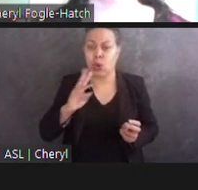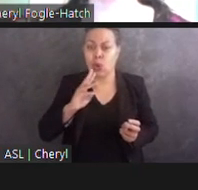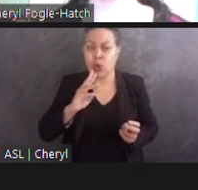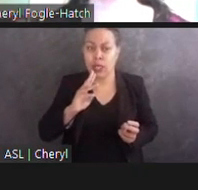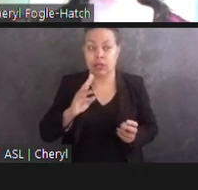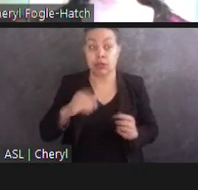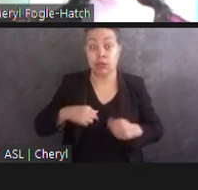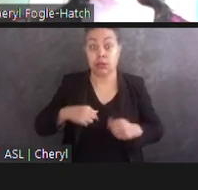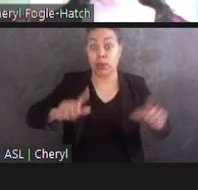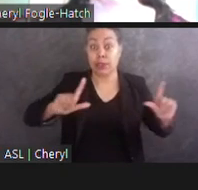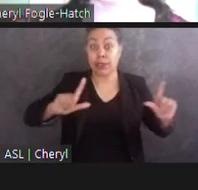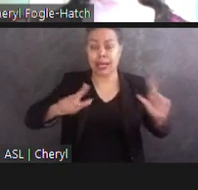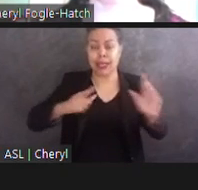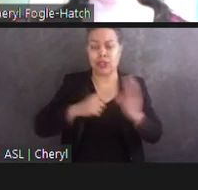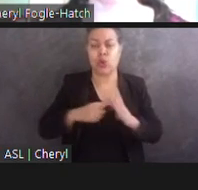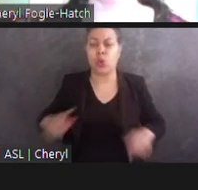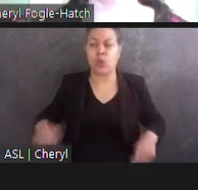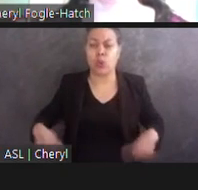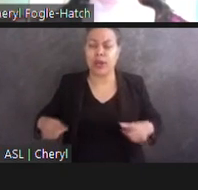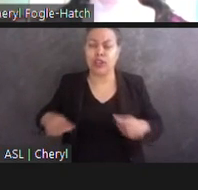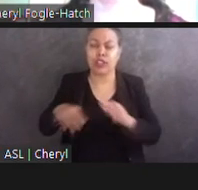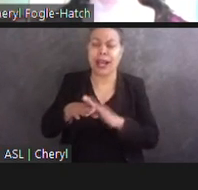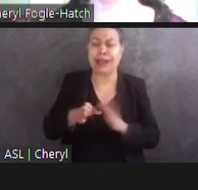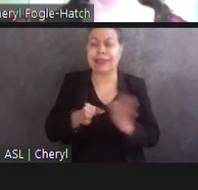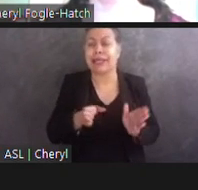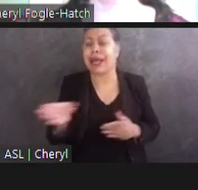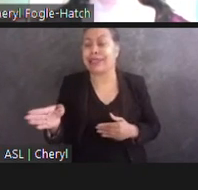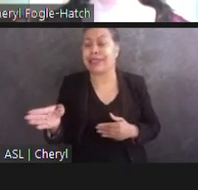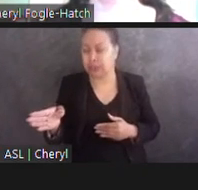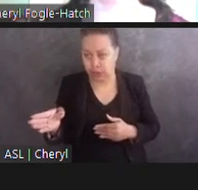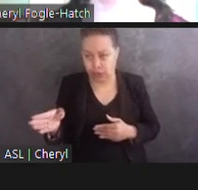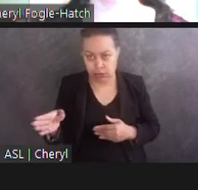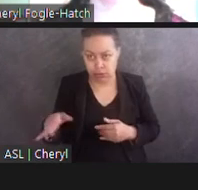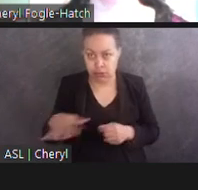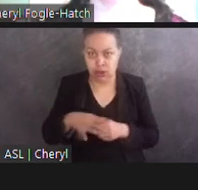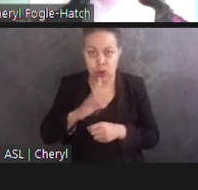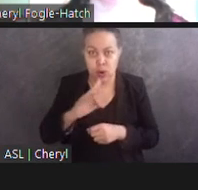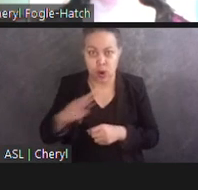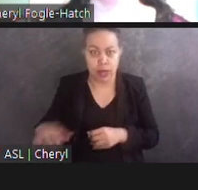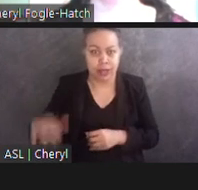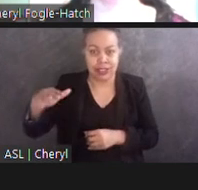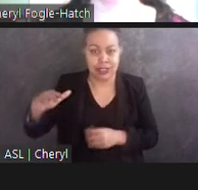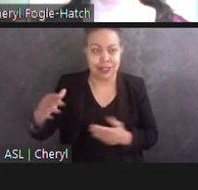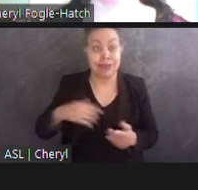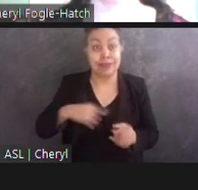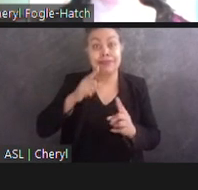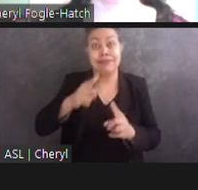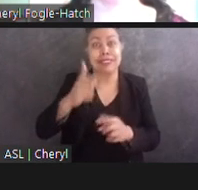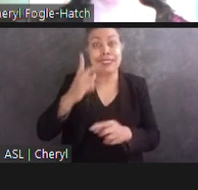whole area is flooded. In the distance, you see the Washington Monument. It is a cloudy day.